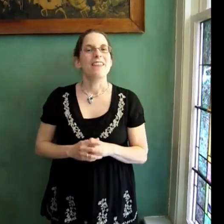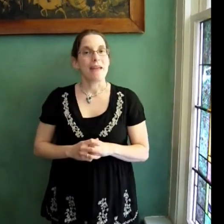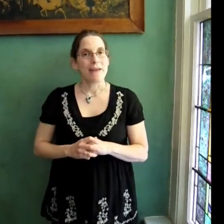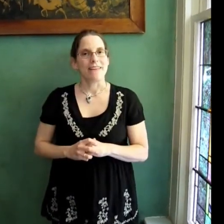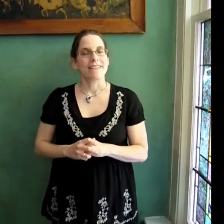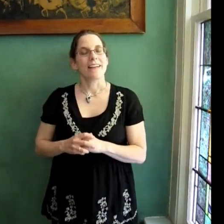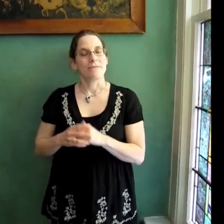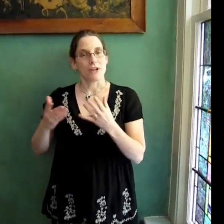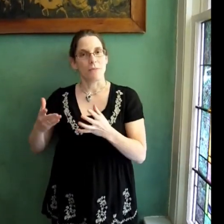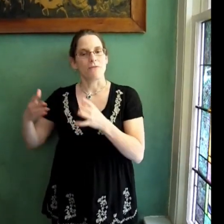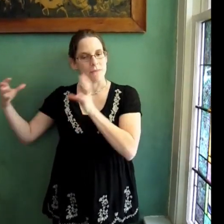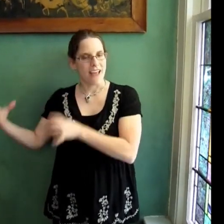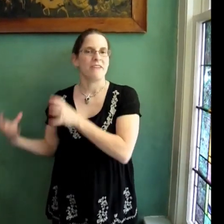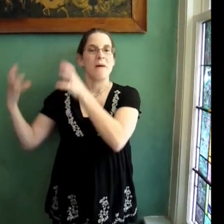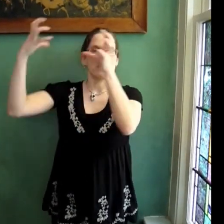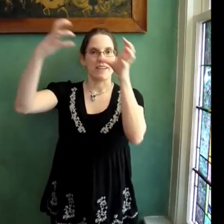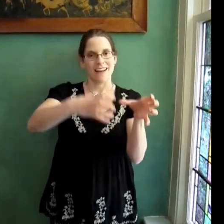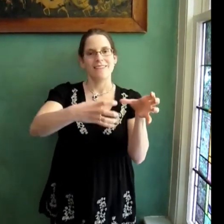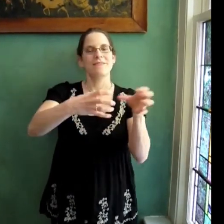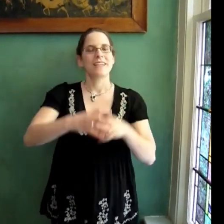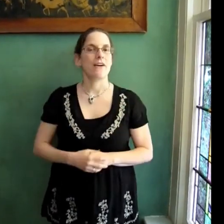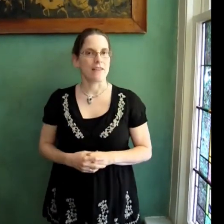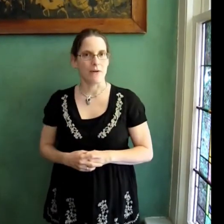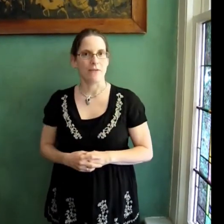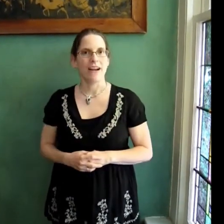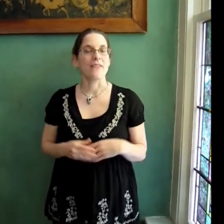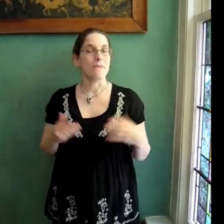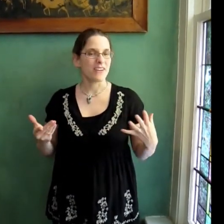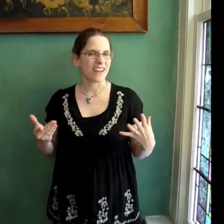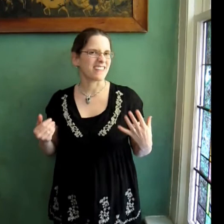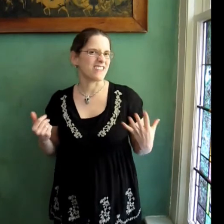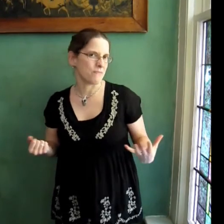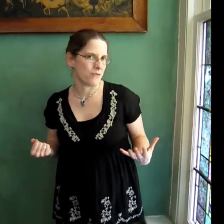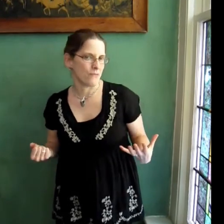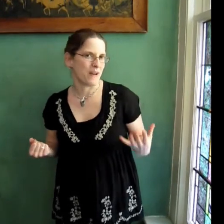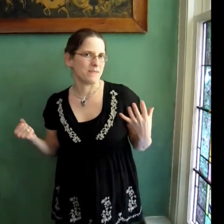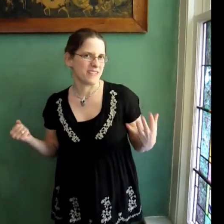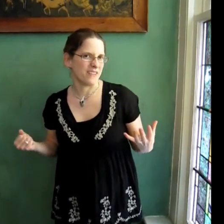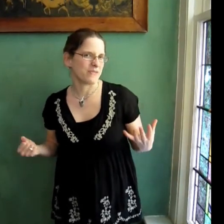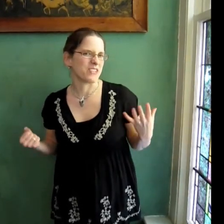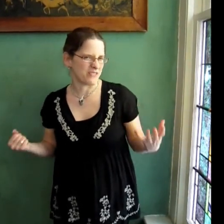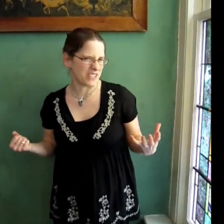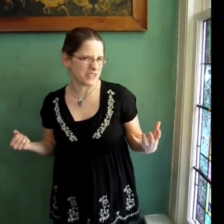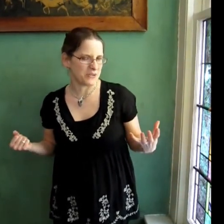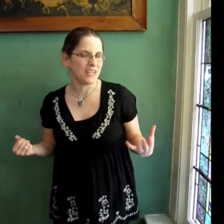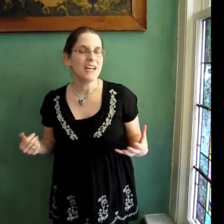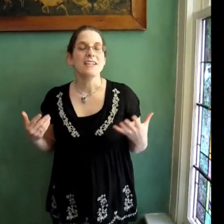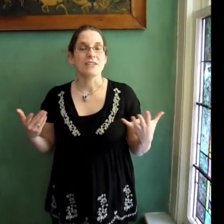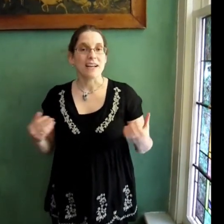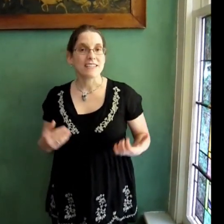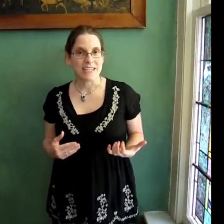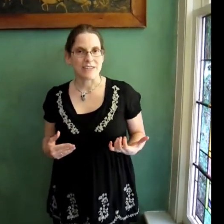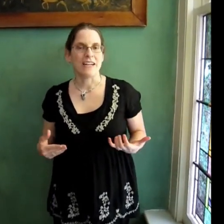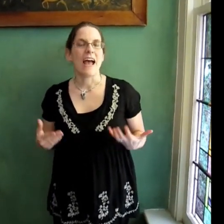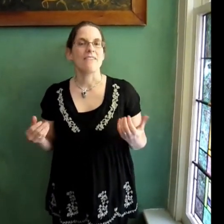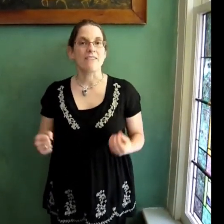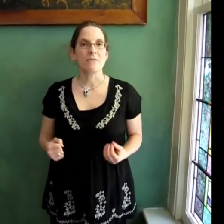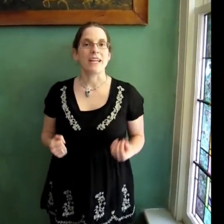the babies can jump over it by having mom or dad carry them over it and the bigger kids can jump over it by themselves, which is really cool. So as they do it, have everybody